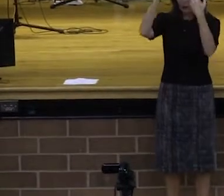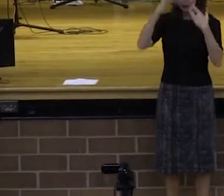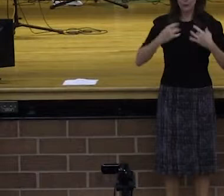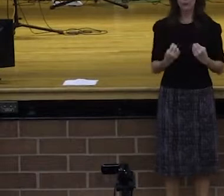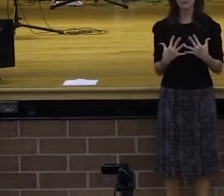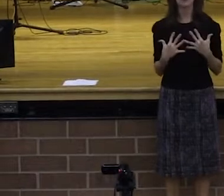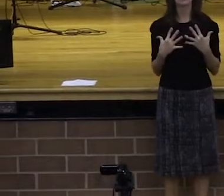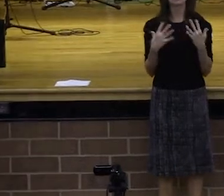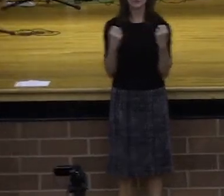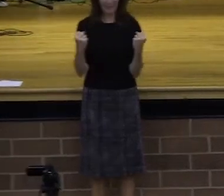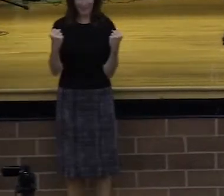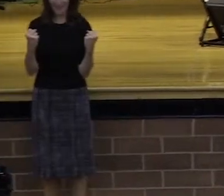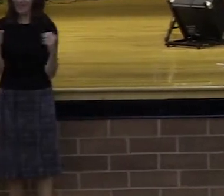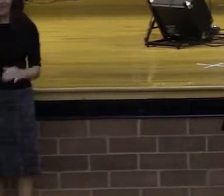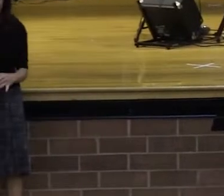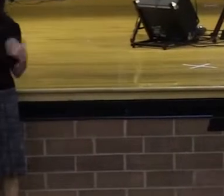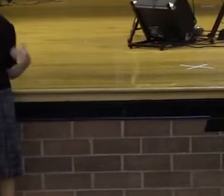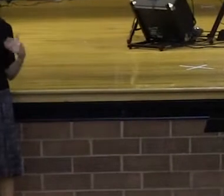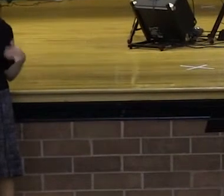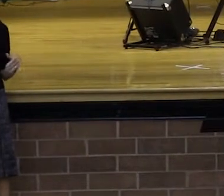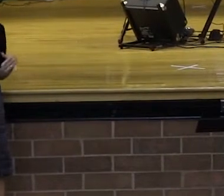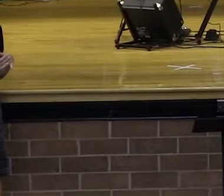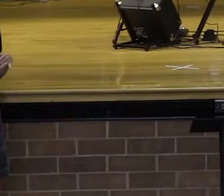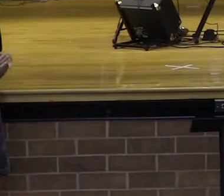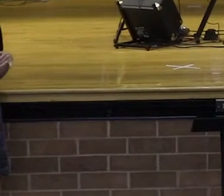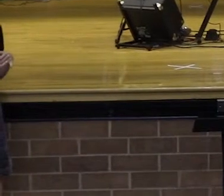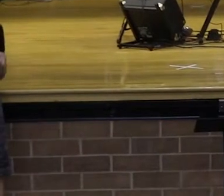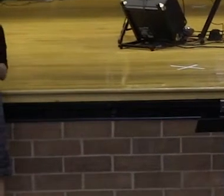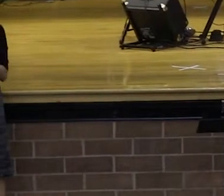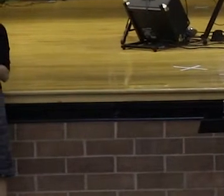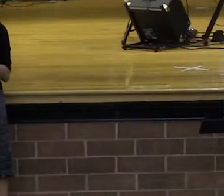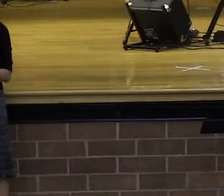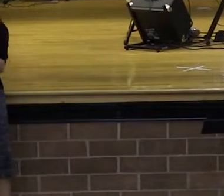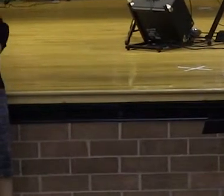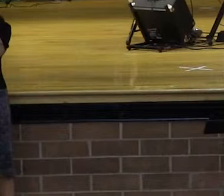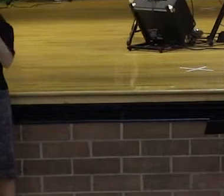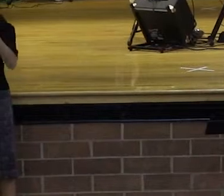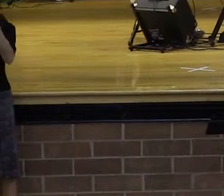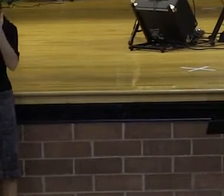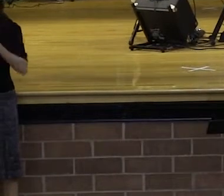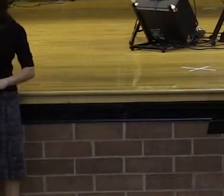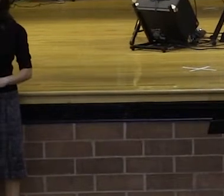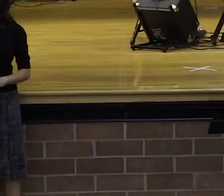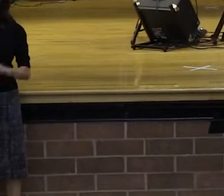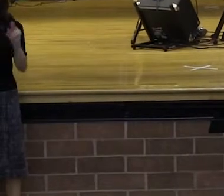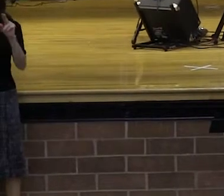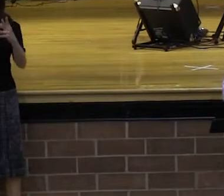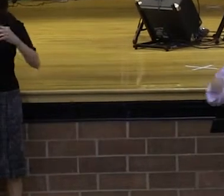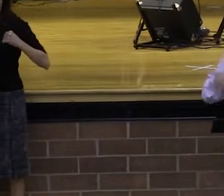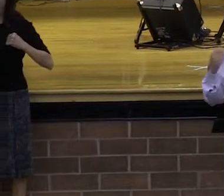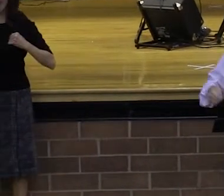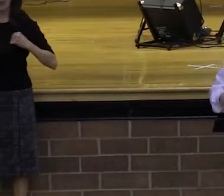to, right then, right then on that day, you need to receive his mercy. How do you, you're walking out the door with your bowl of